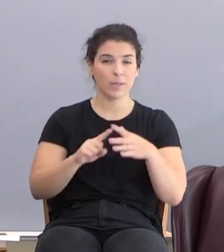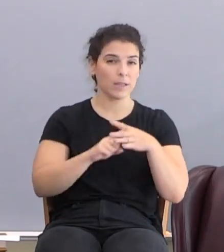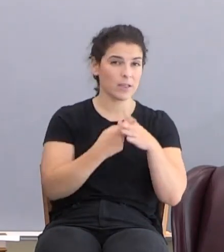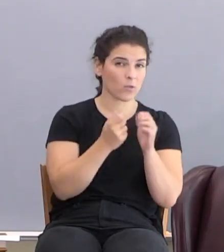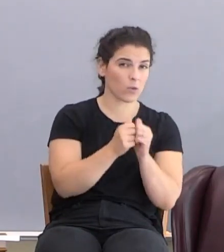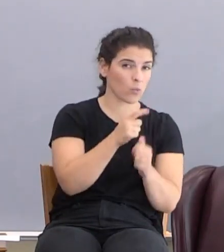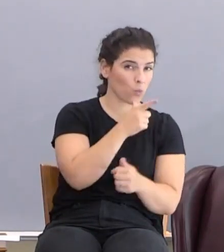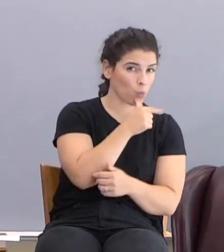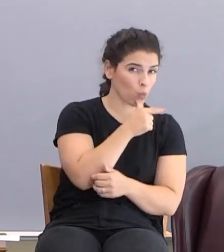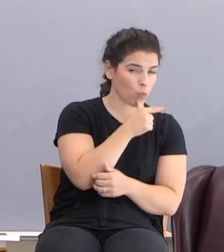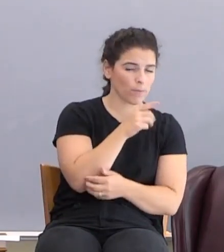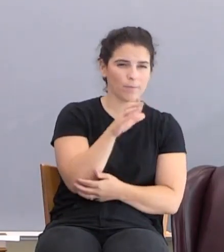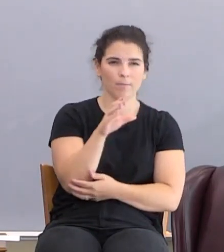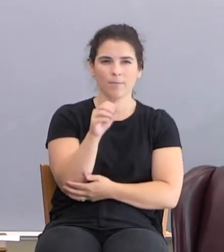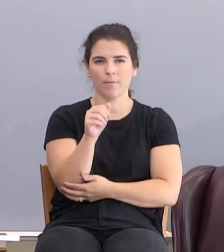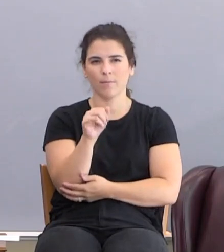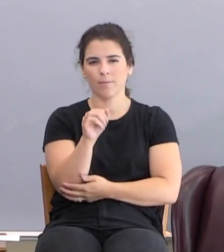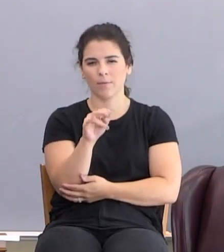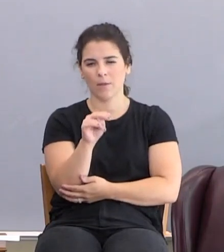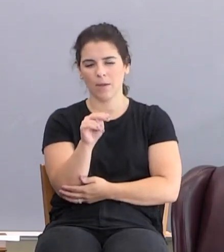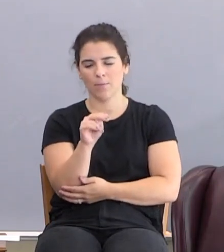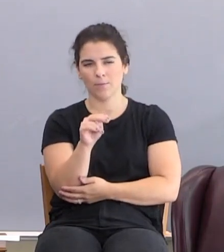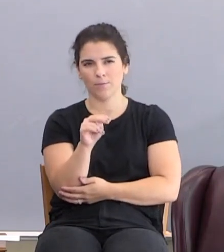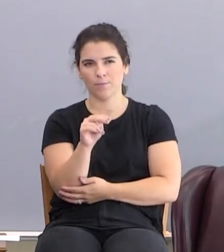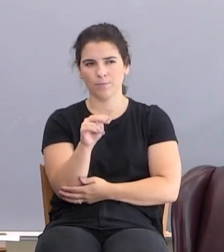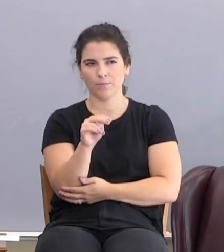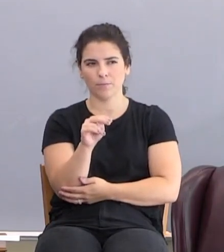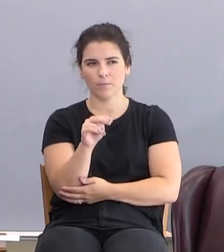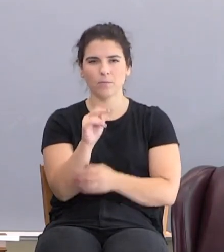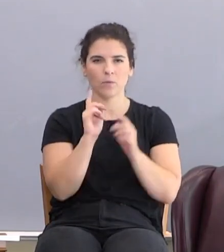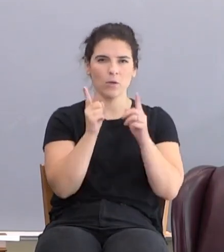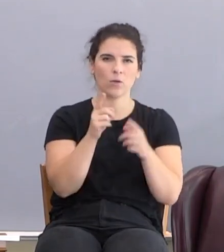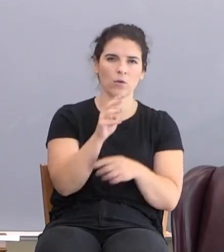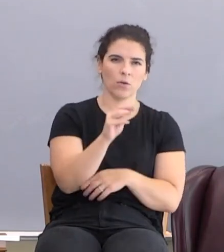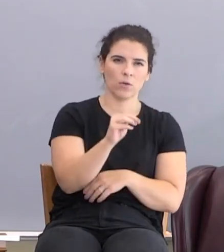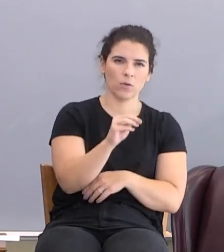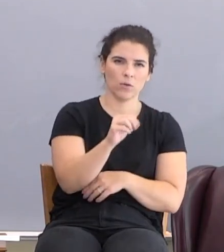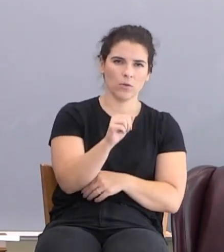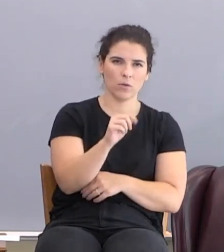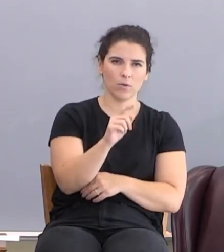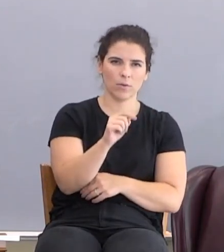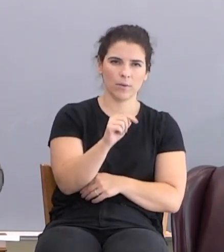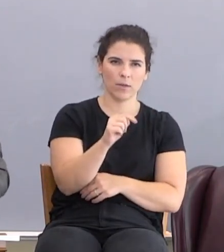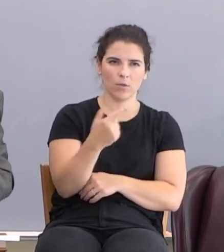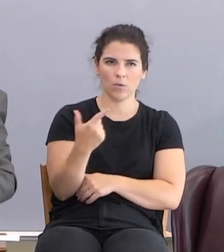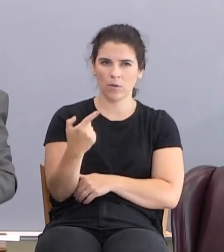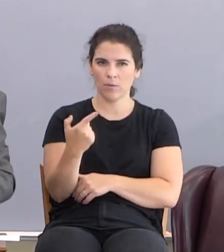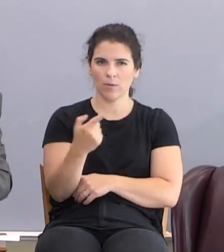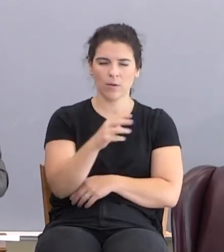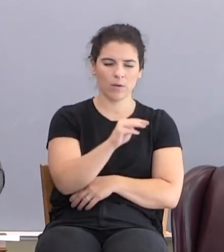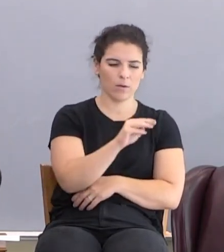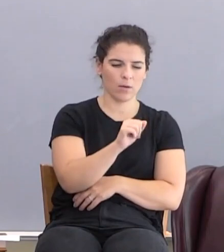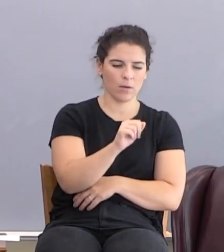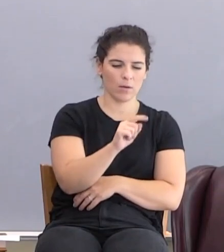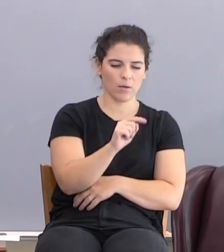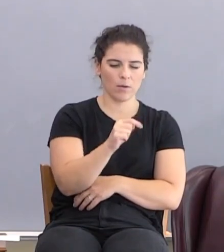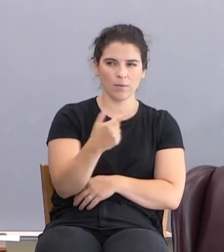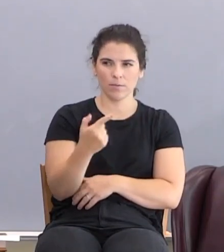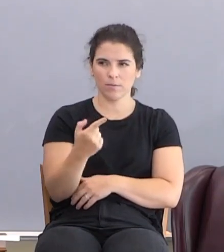I want you to come with me, if you will, to Matthew chapter 21. Hold on to Genesis.